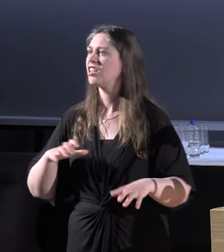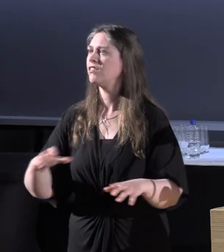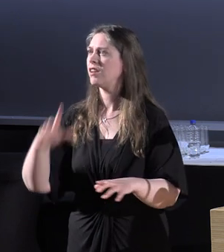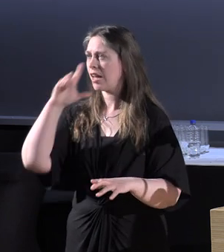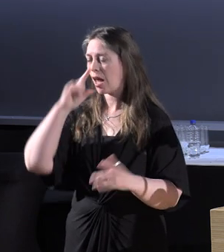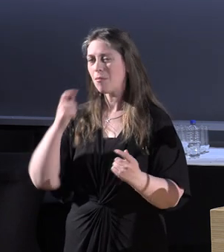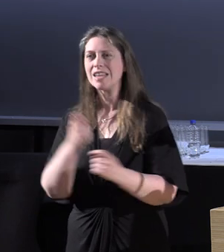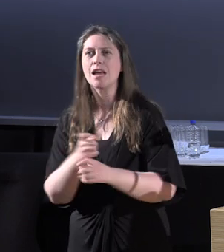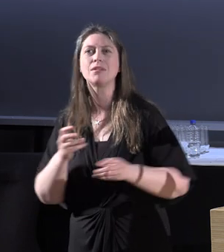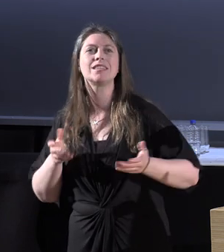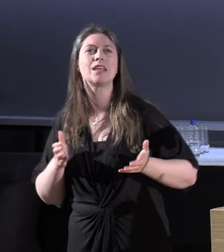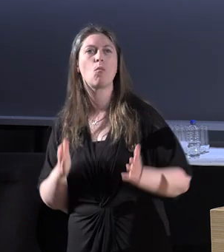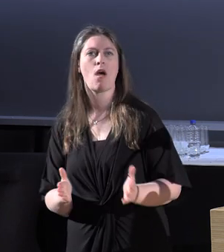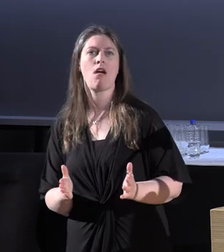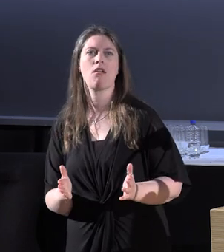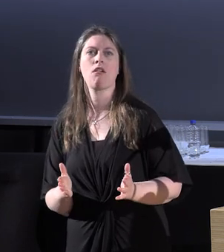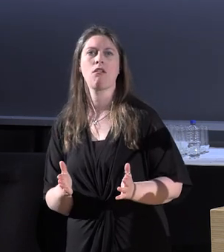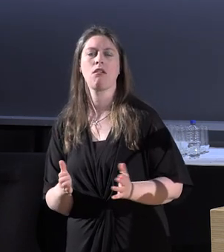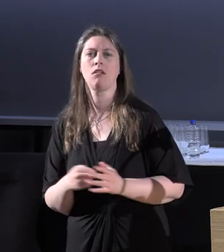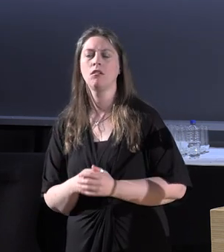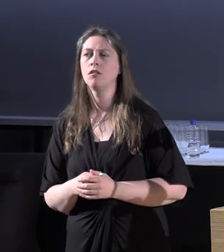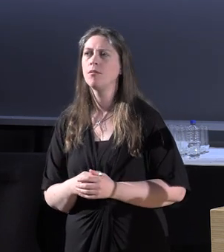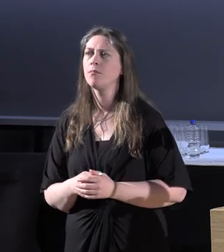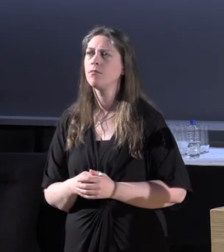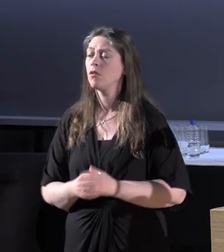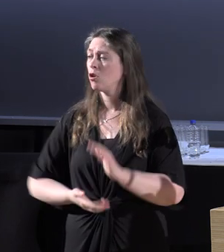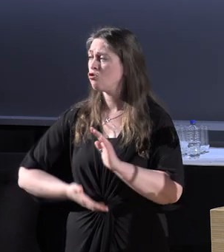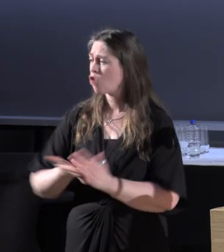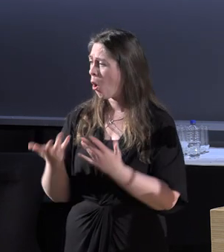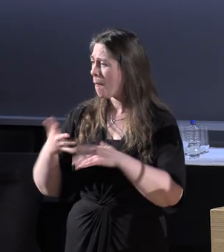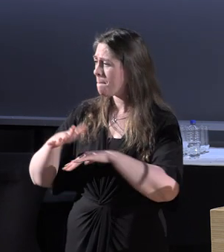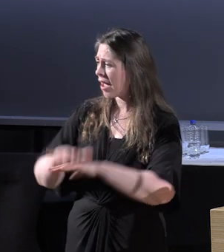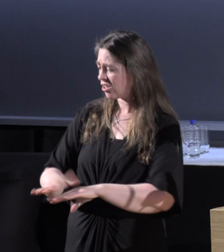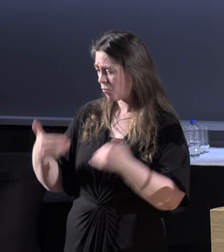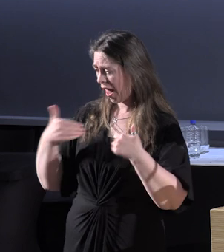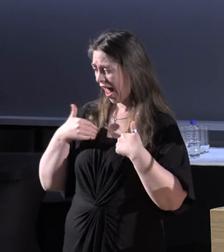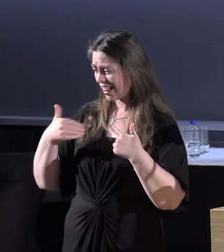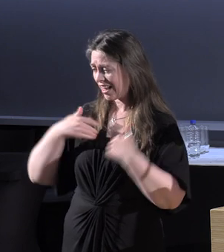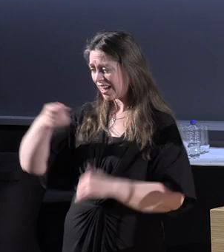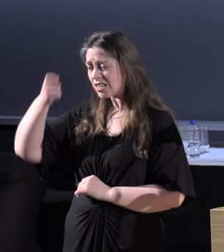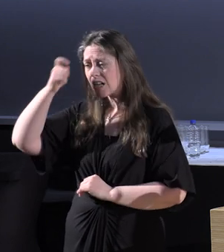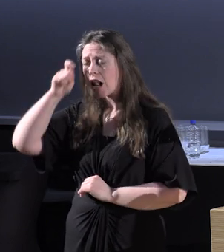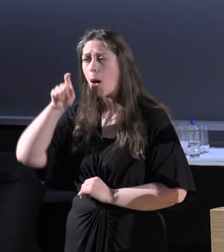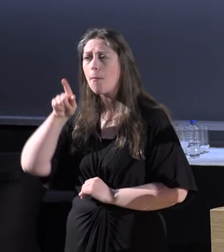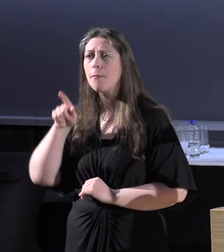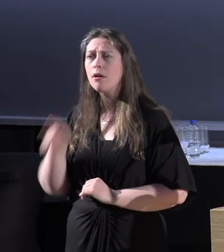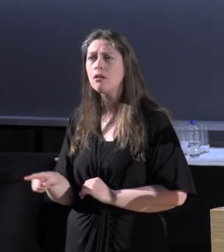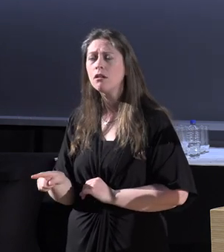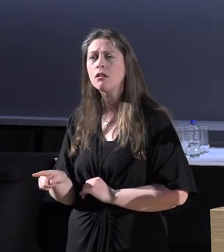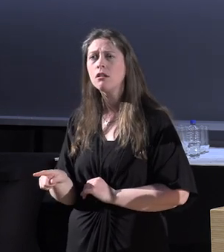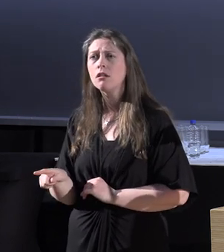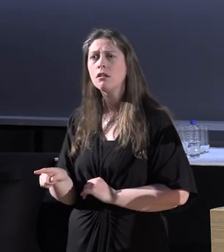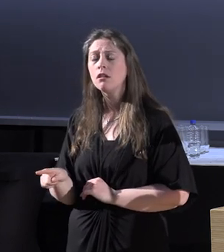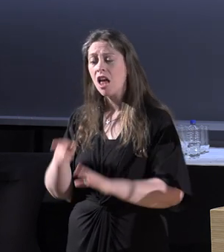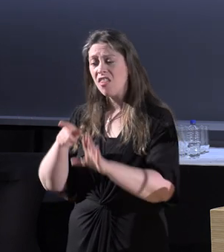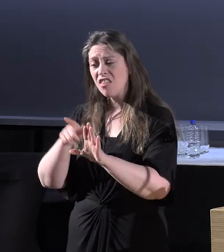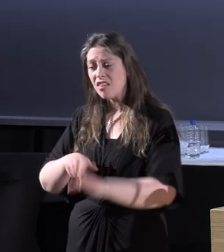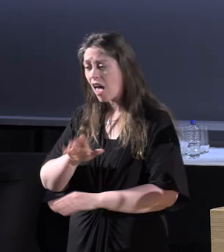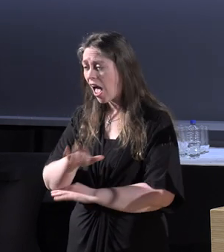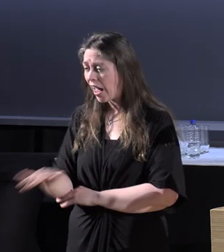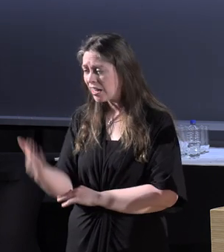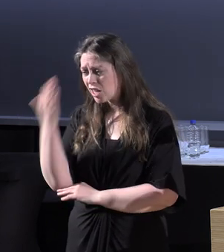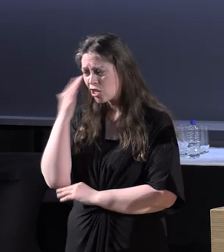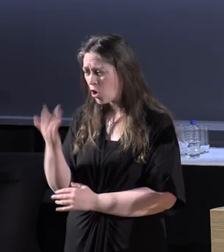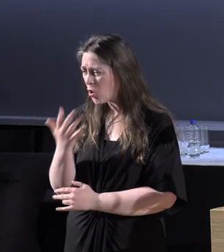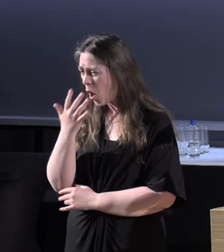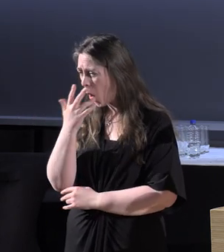adapted in some way. When you go to your mainstream athletics club and the young kids, I don't know